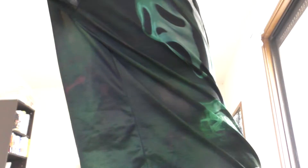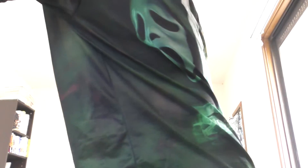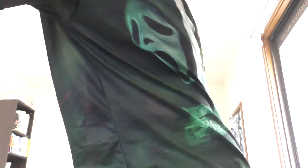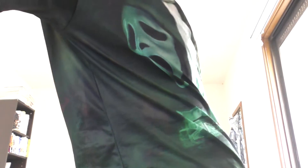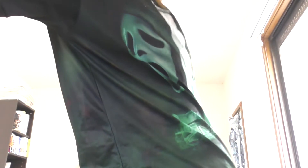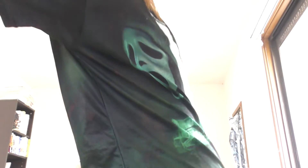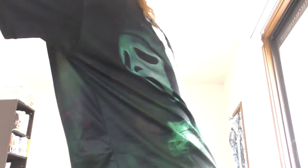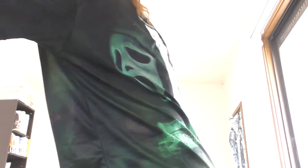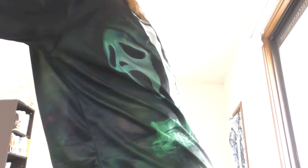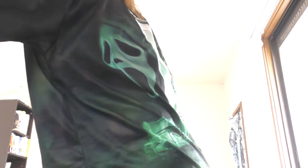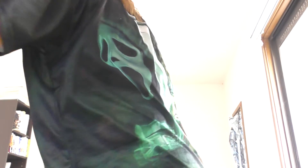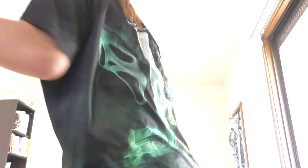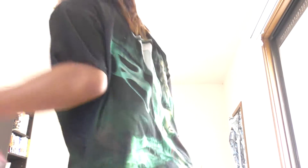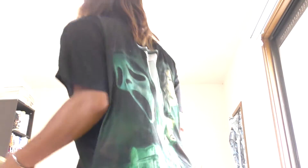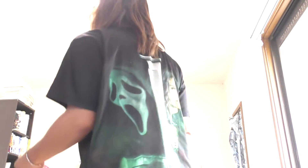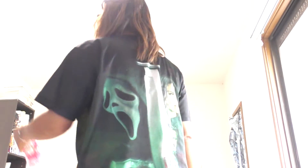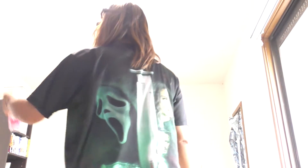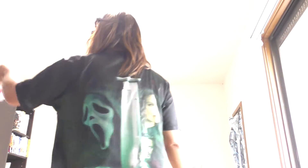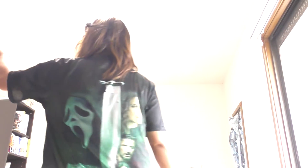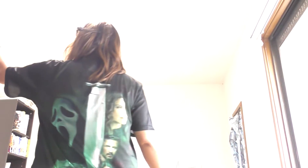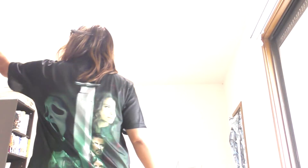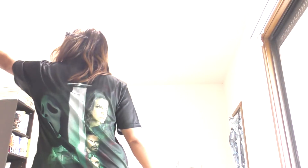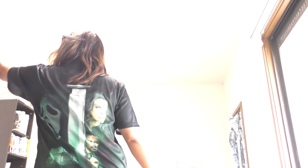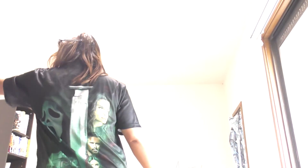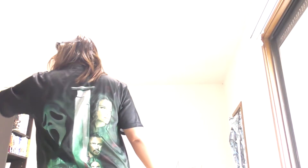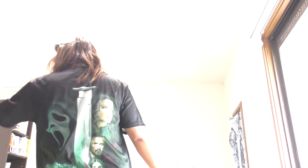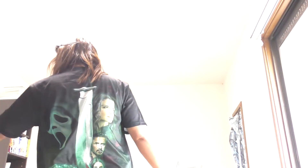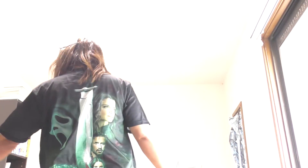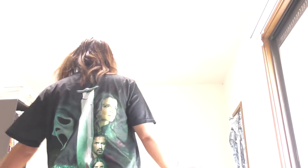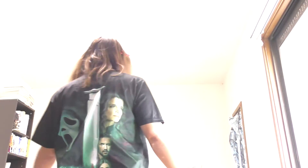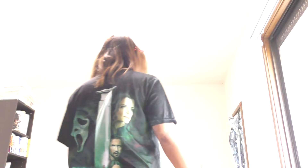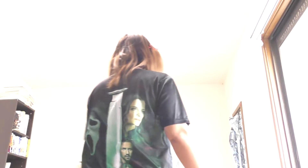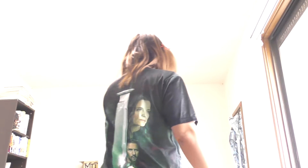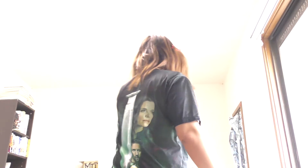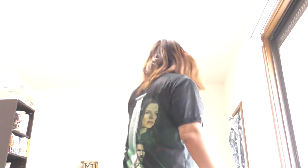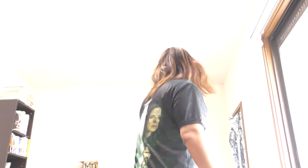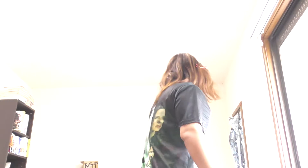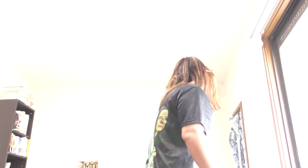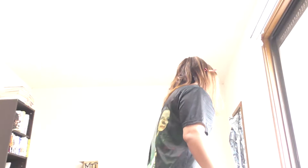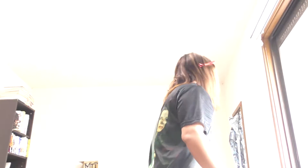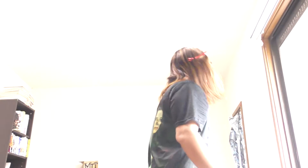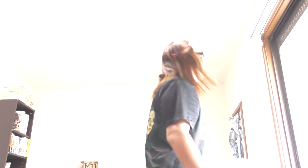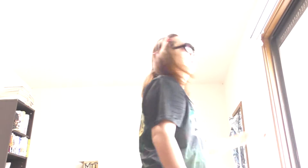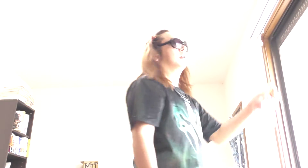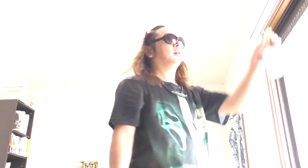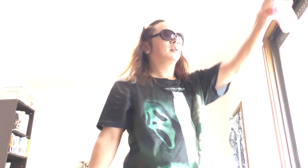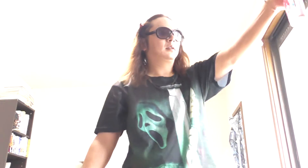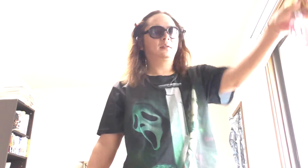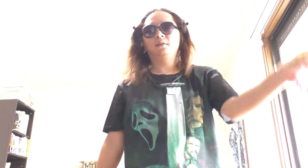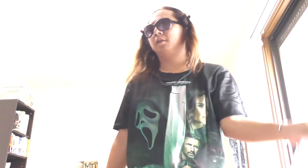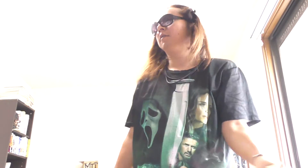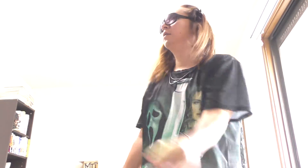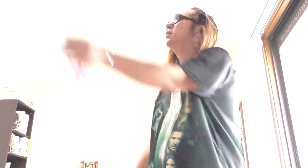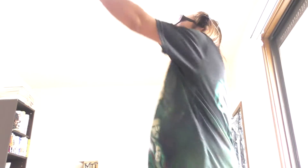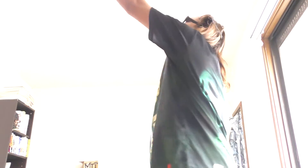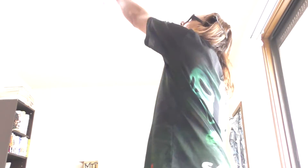This year, this day we won't lose, I gave it to someone special.